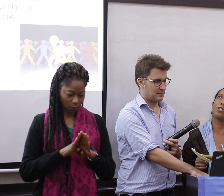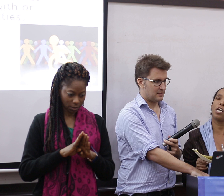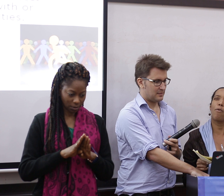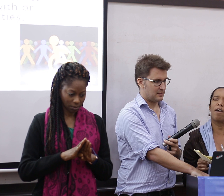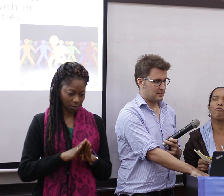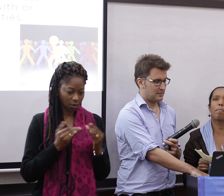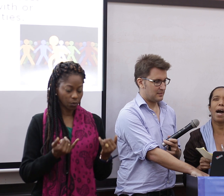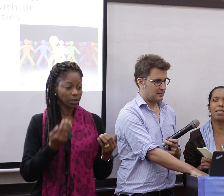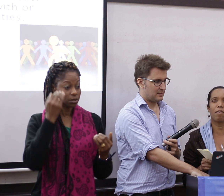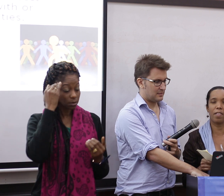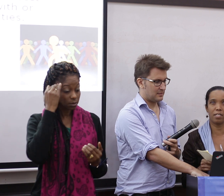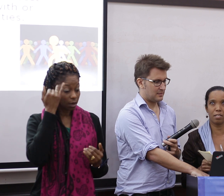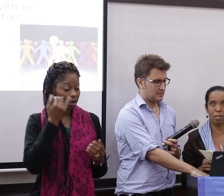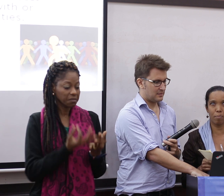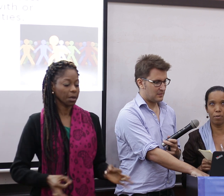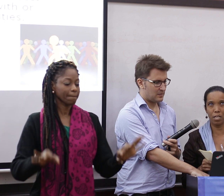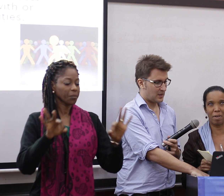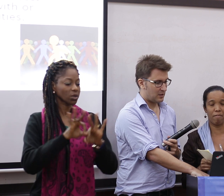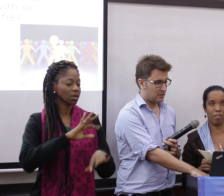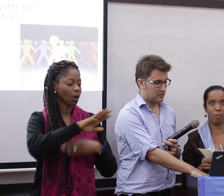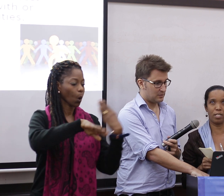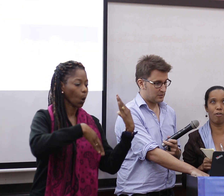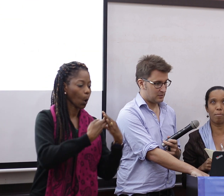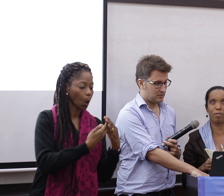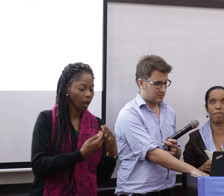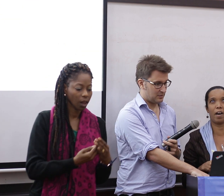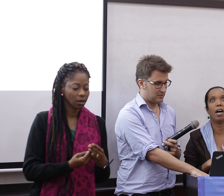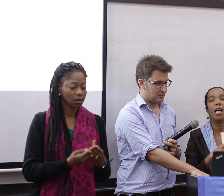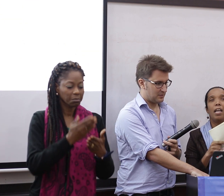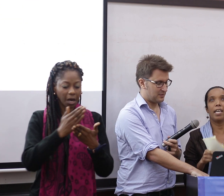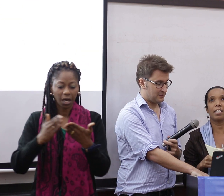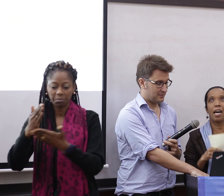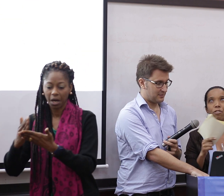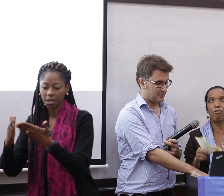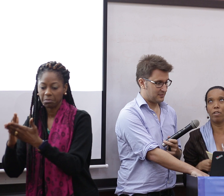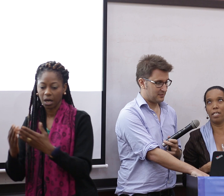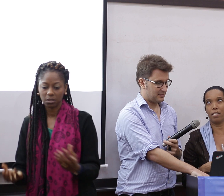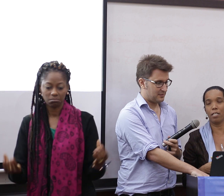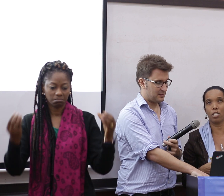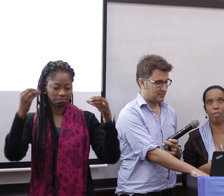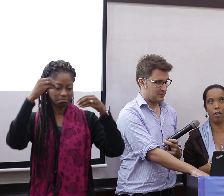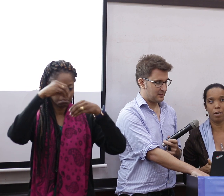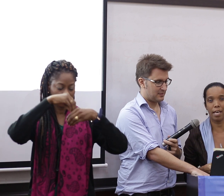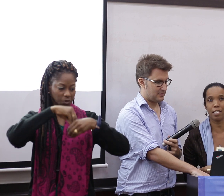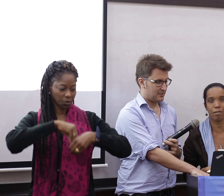see how every part of this symposium and everything we talk about so far link and correlate to each other. Thank you.